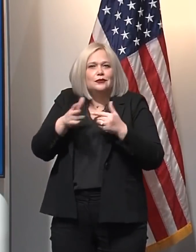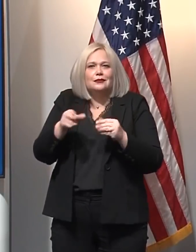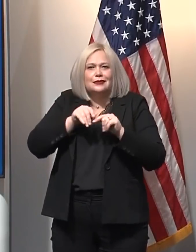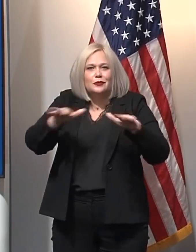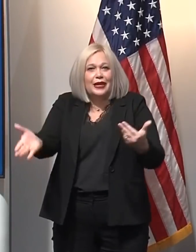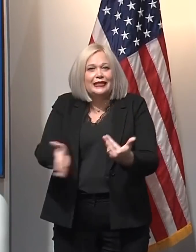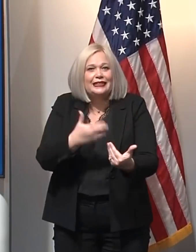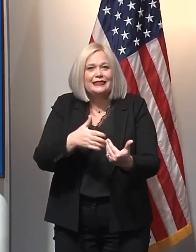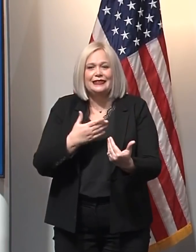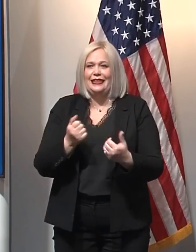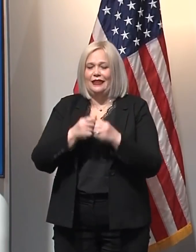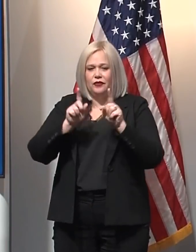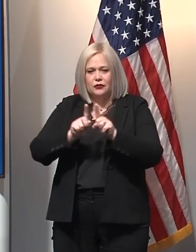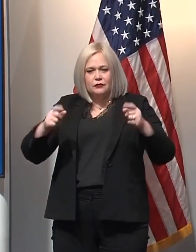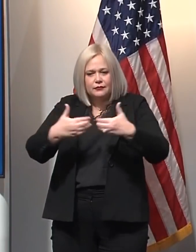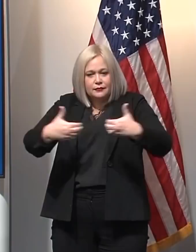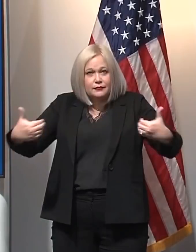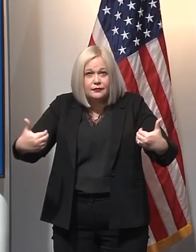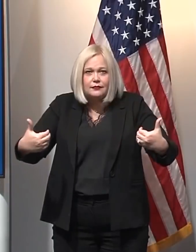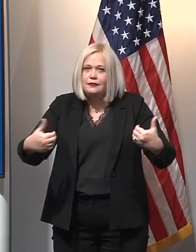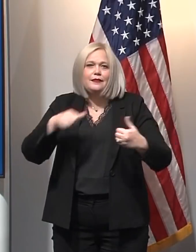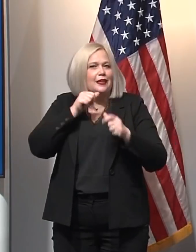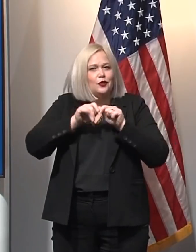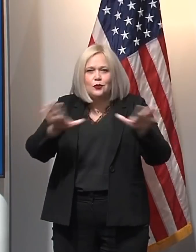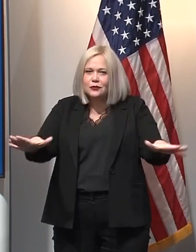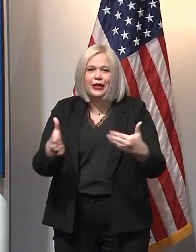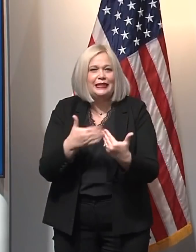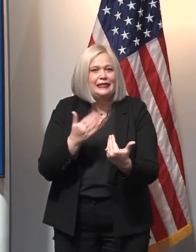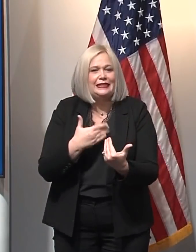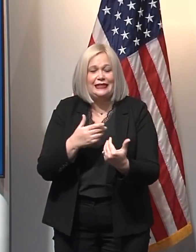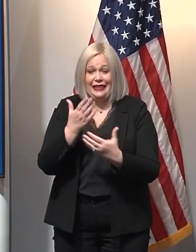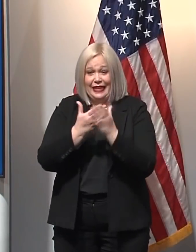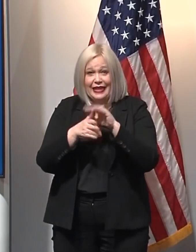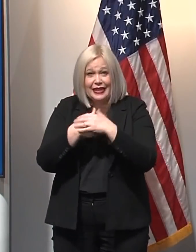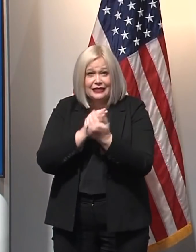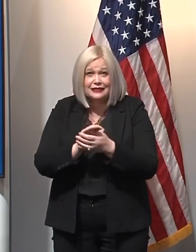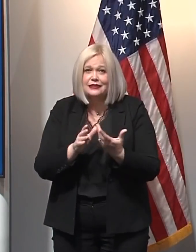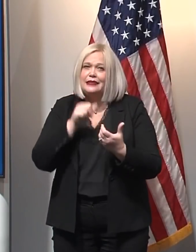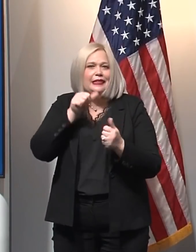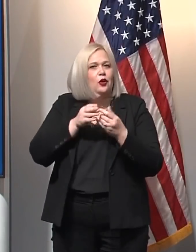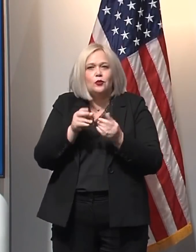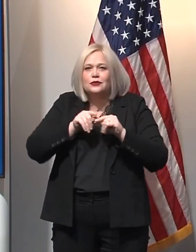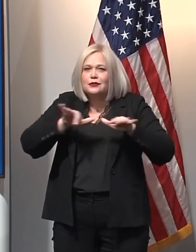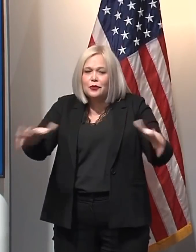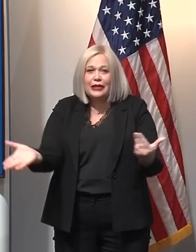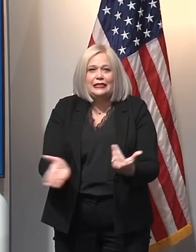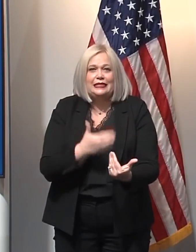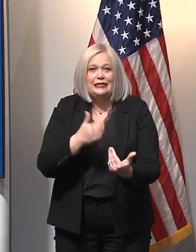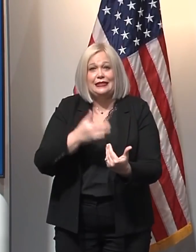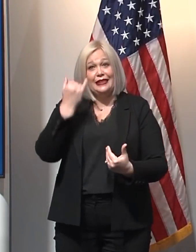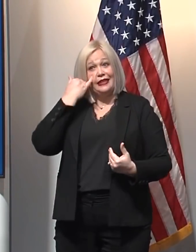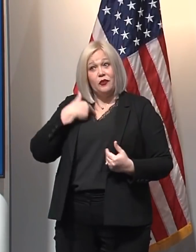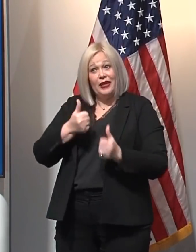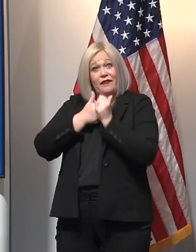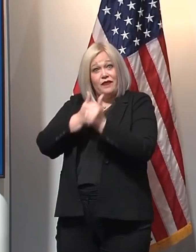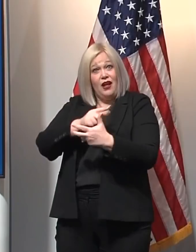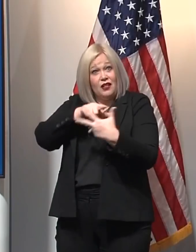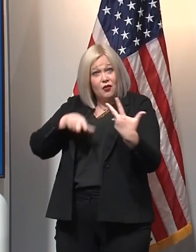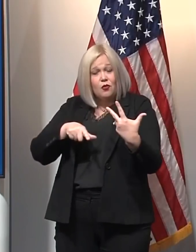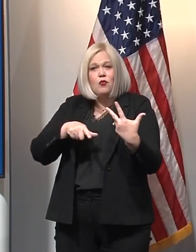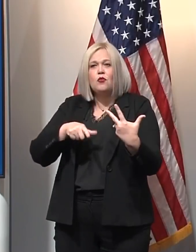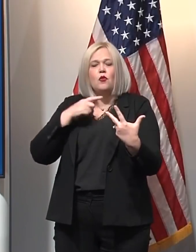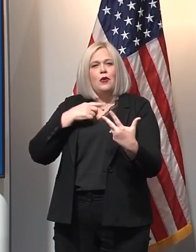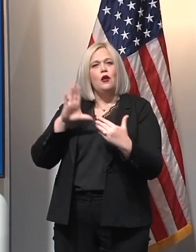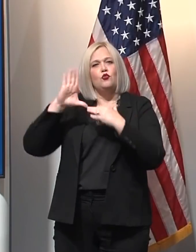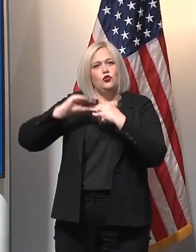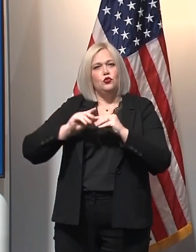hands. We still know how to beat these viruses and these variants of this virus if we continue to do that. But we